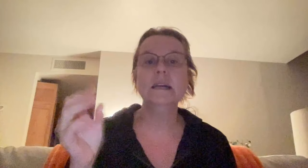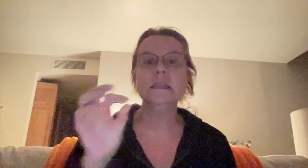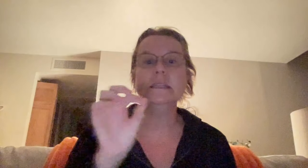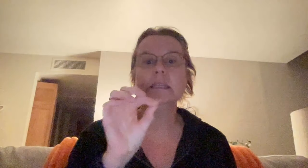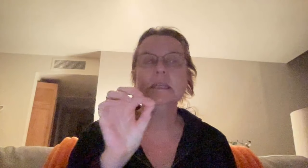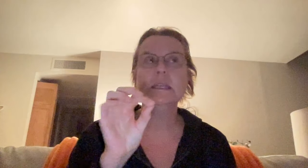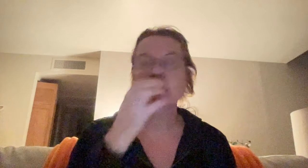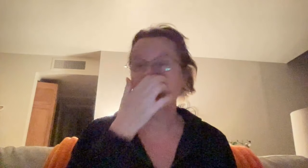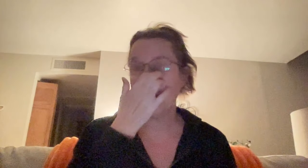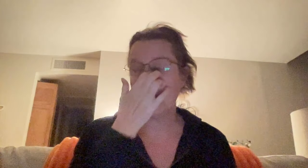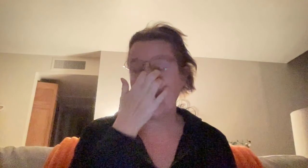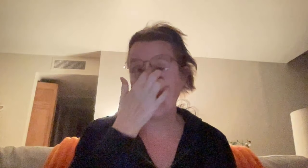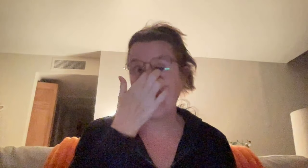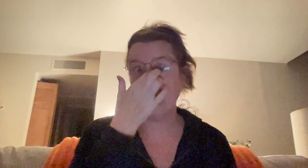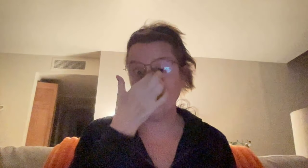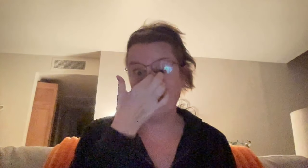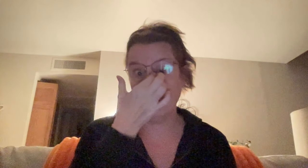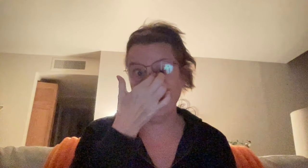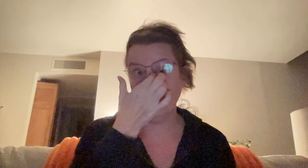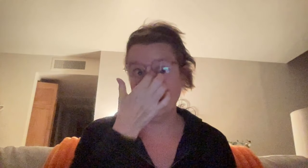I'm a strong feeler.